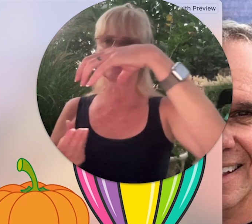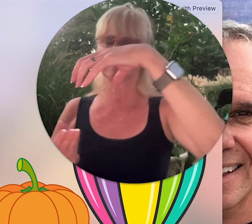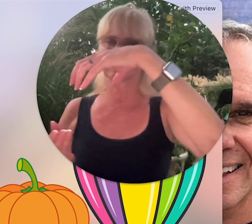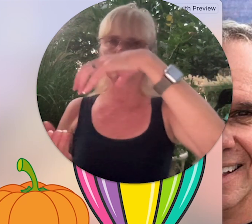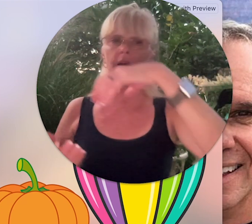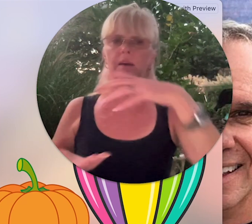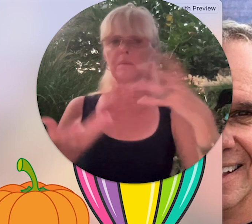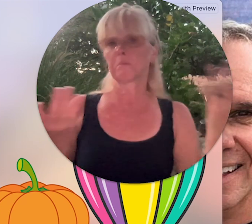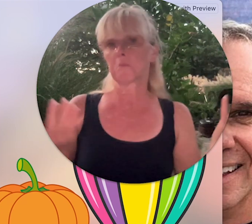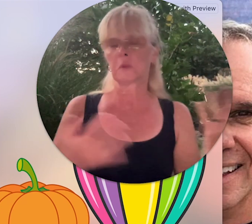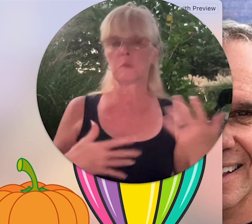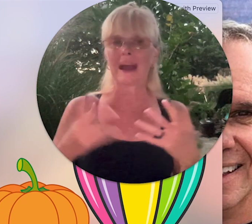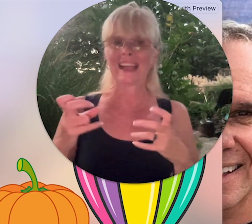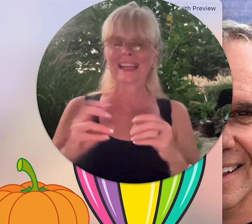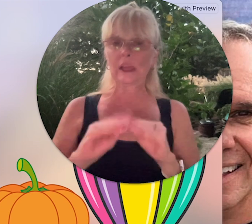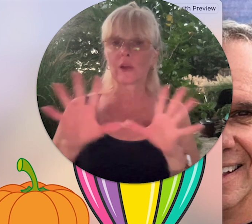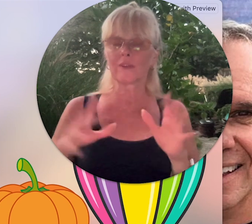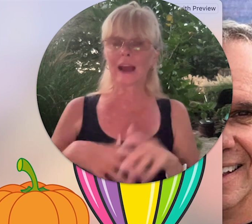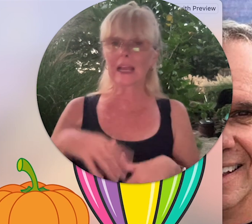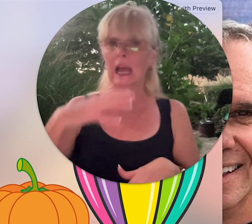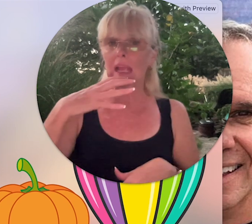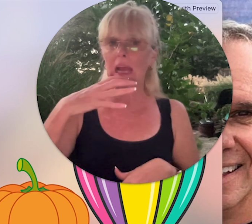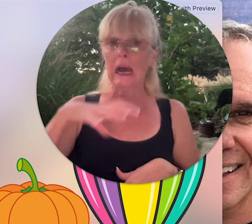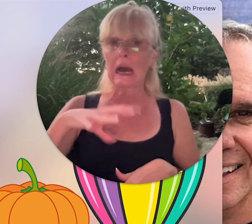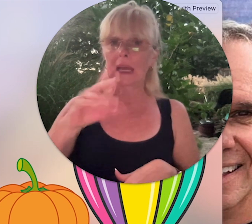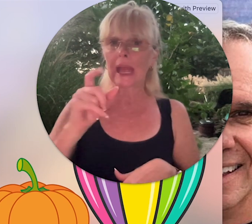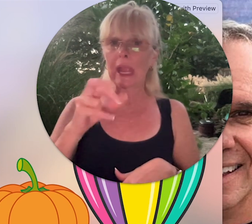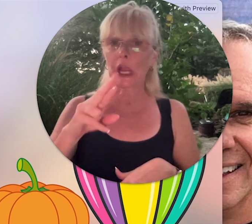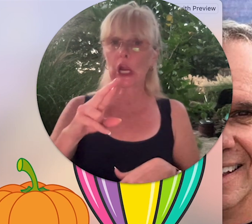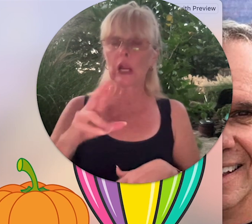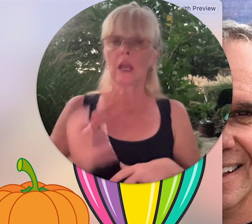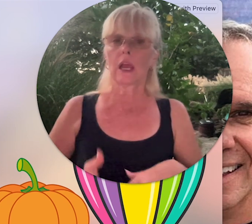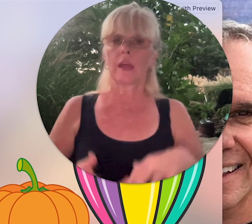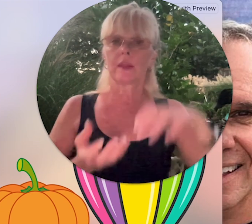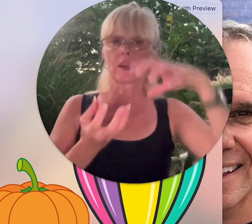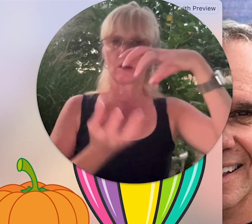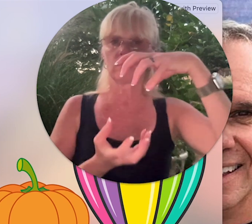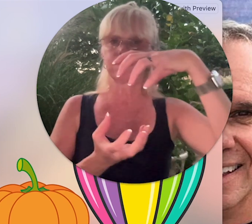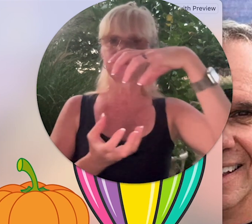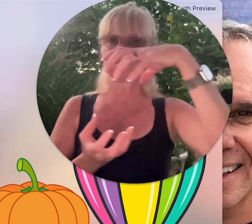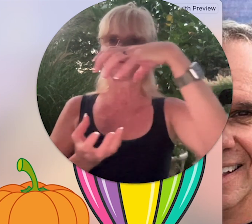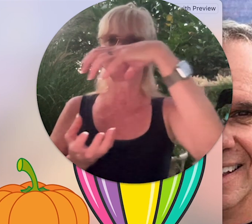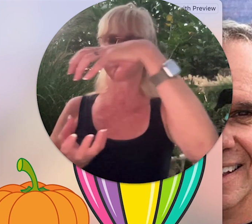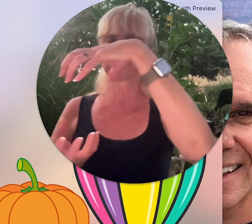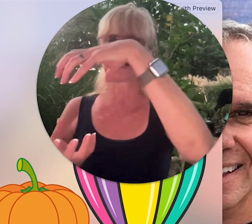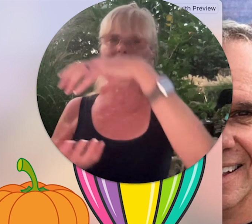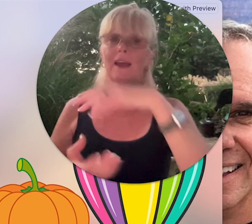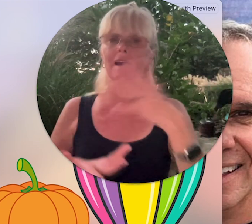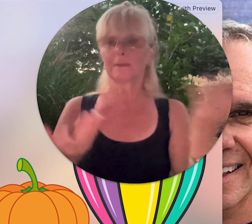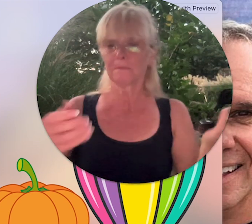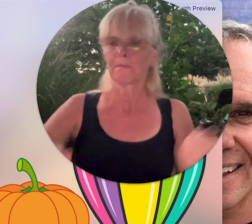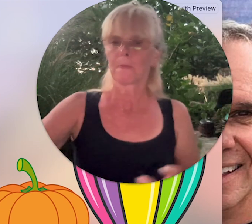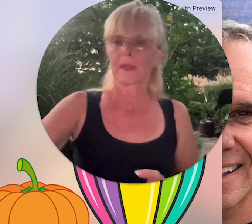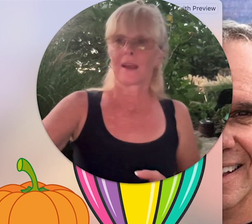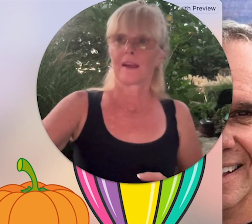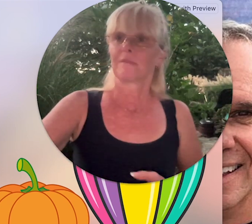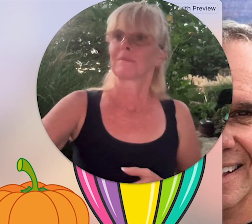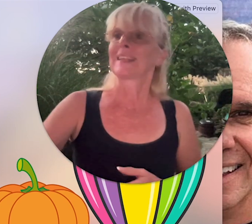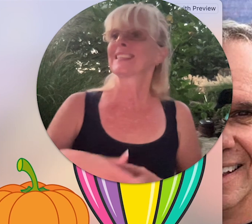you might clarify like hot air and then go like that that's a